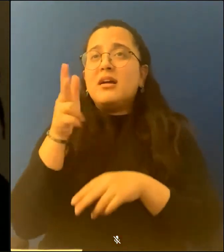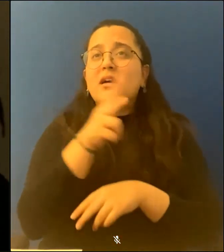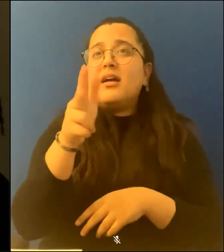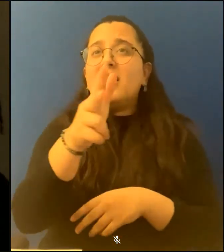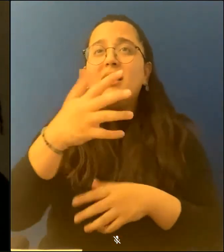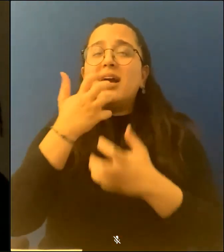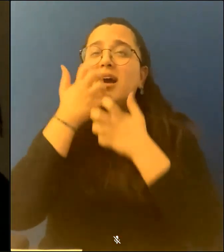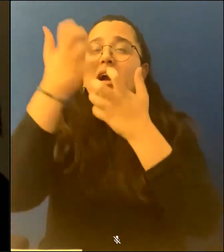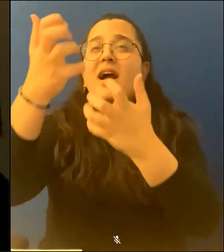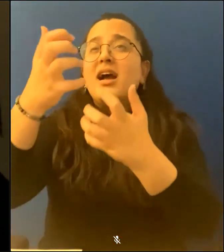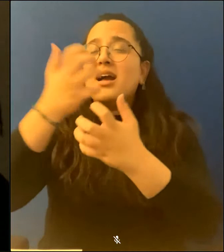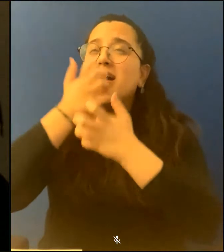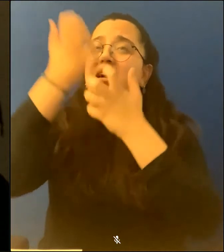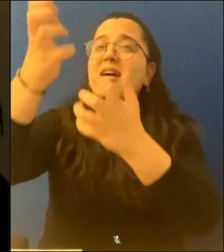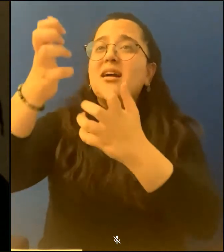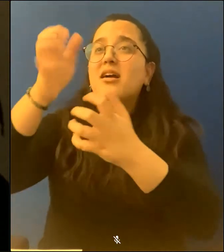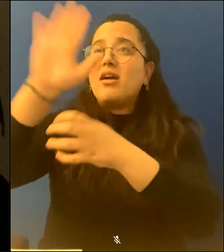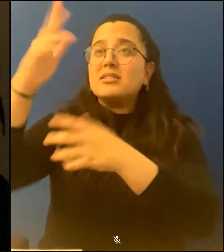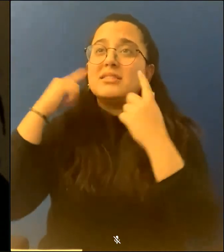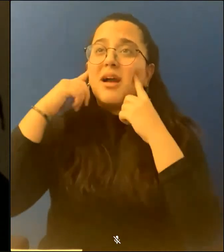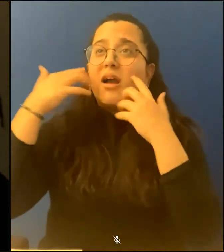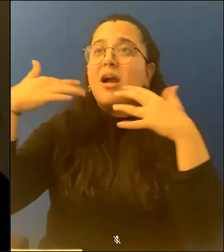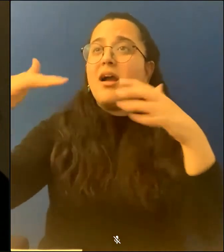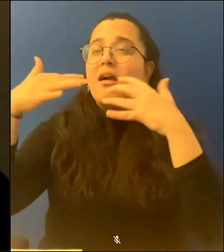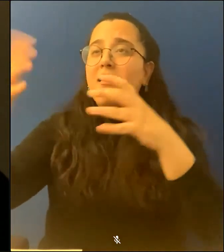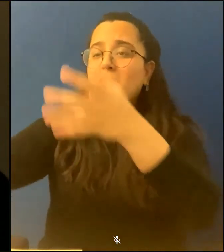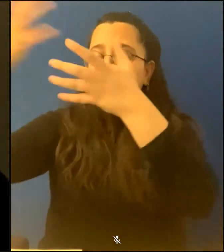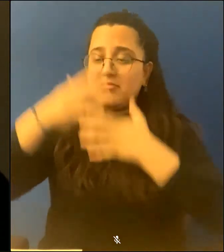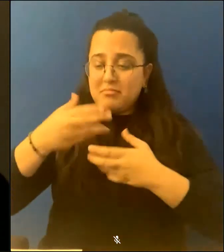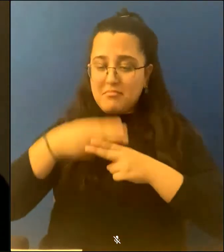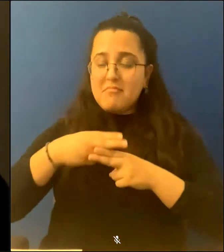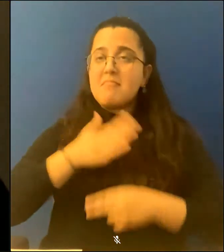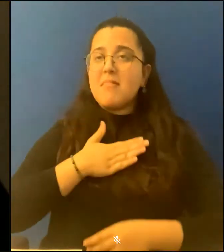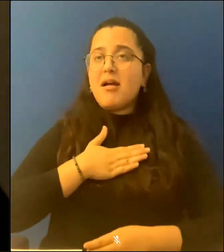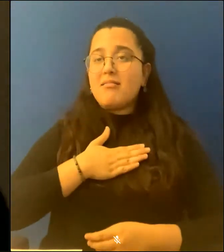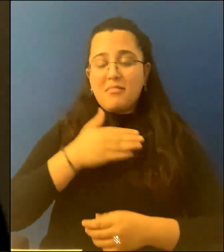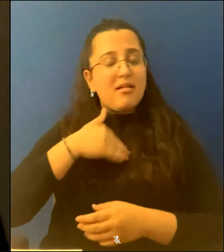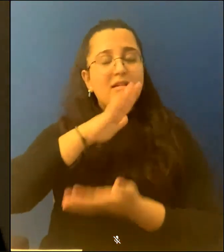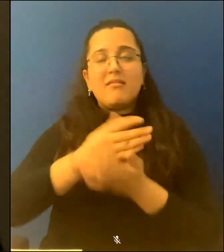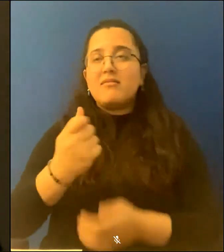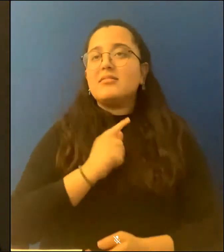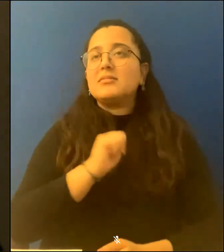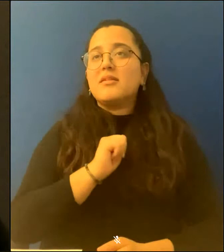sound for my name. Never asked what I called myself. Thank you.